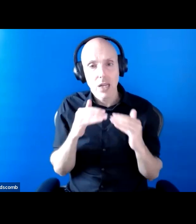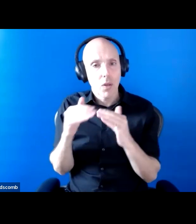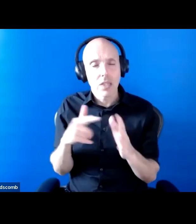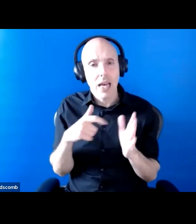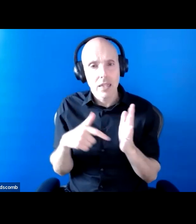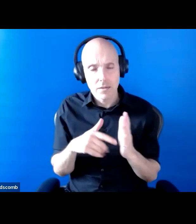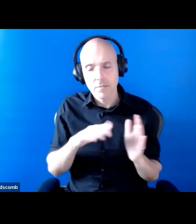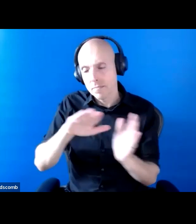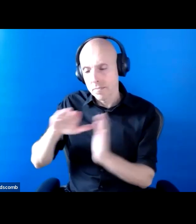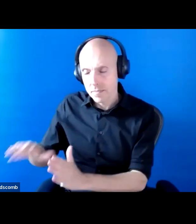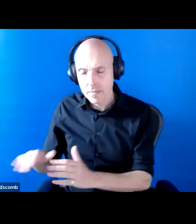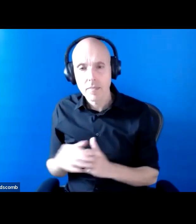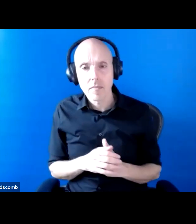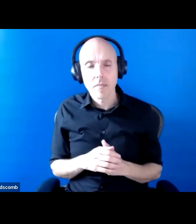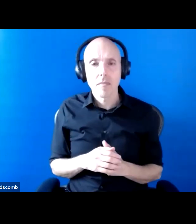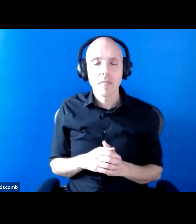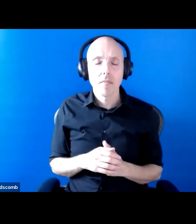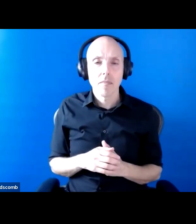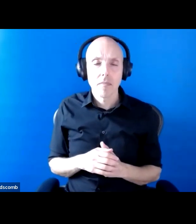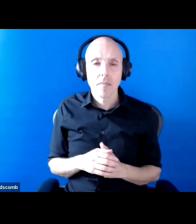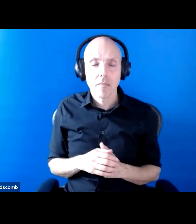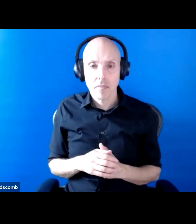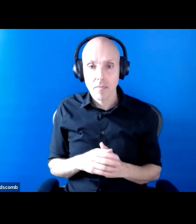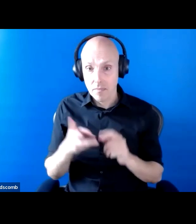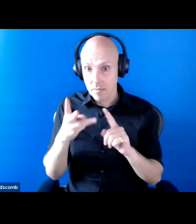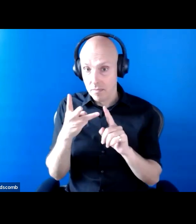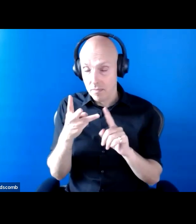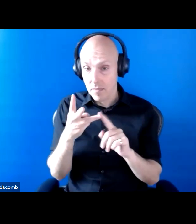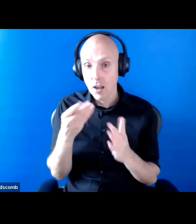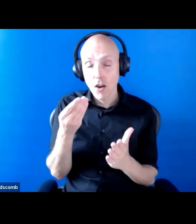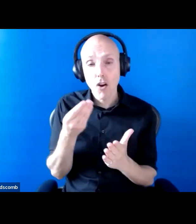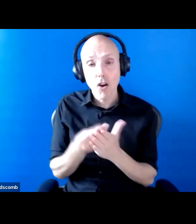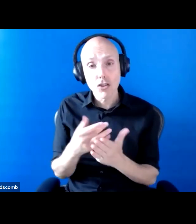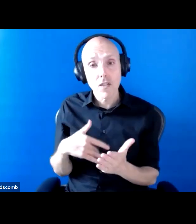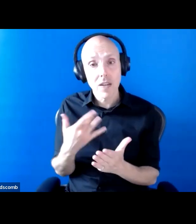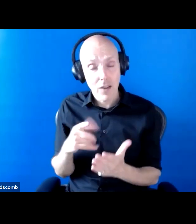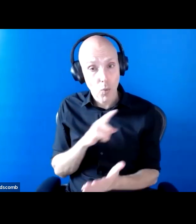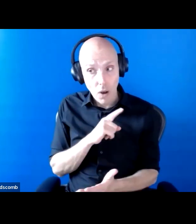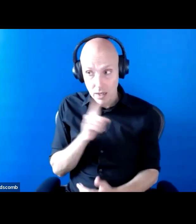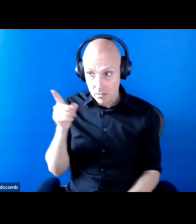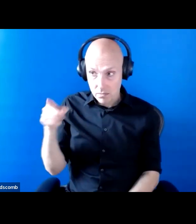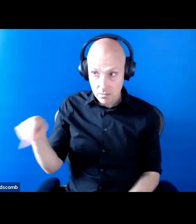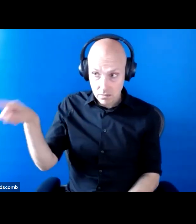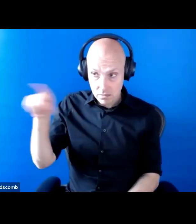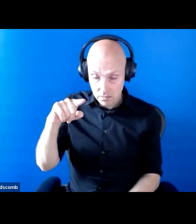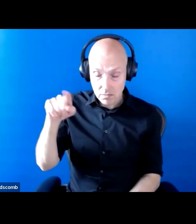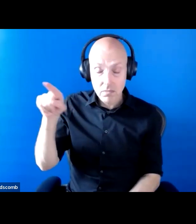of living crisis, because in the midst of public services being cut, our rights not being respected and